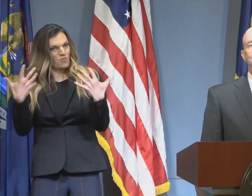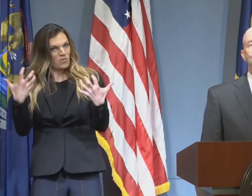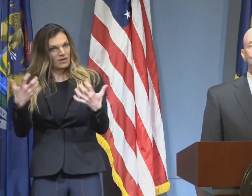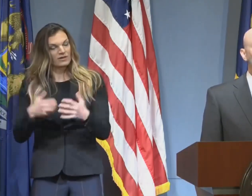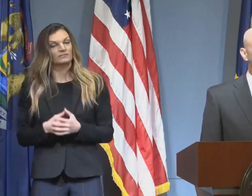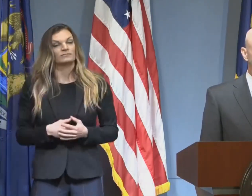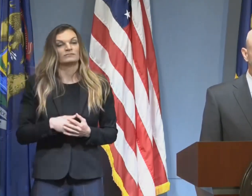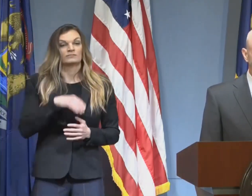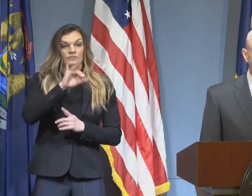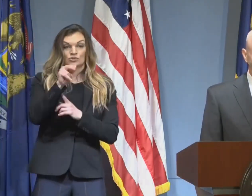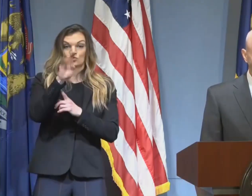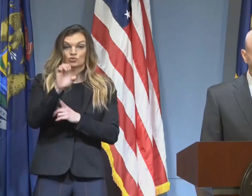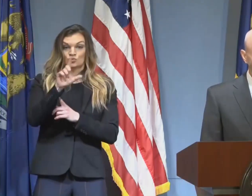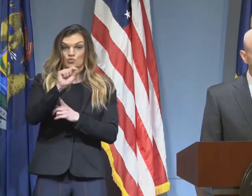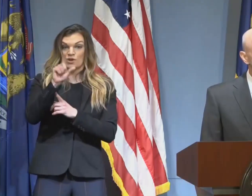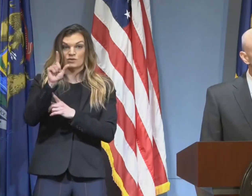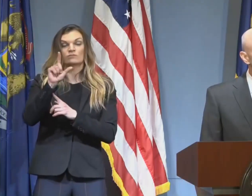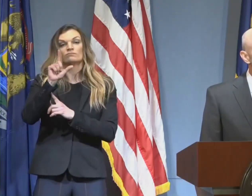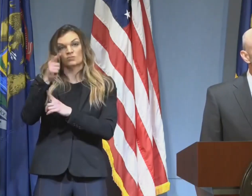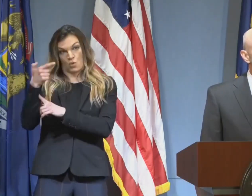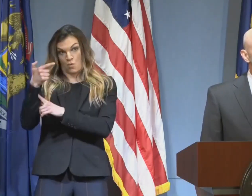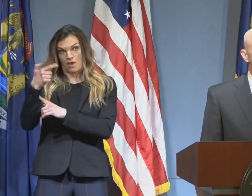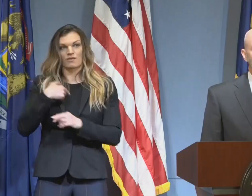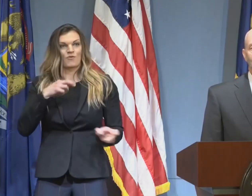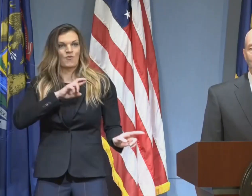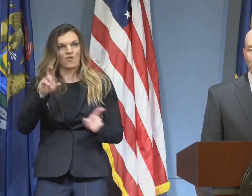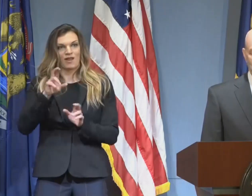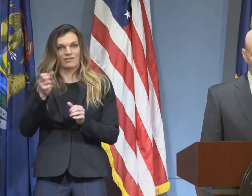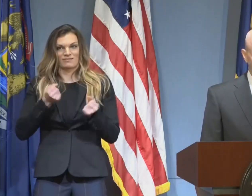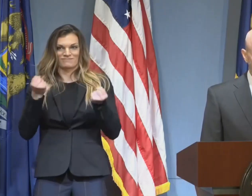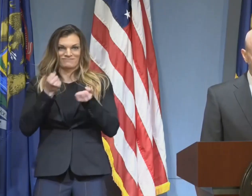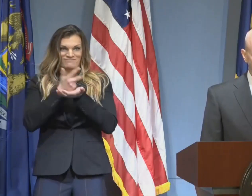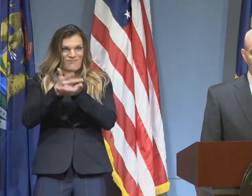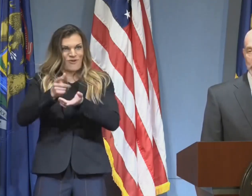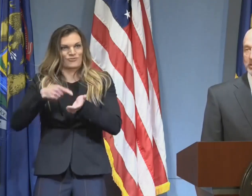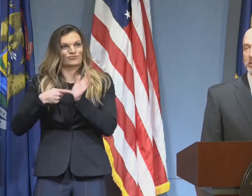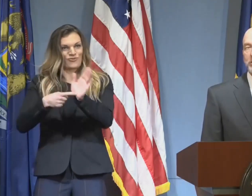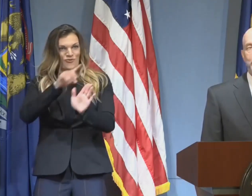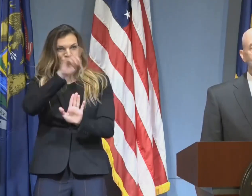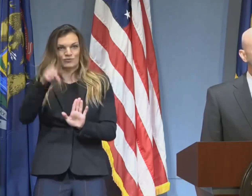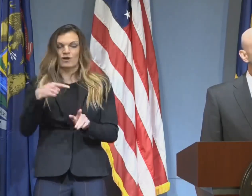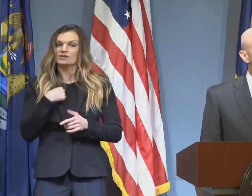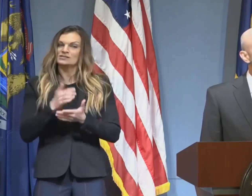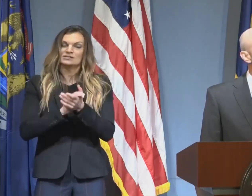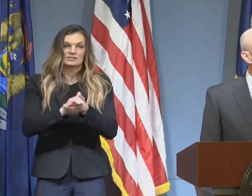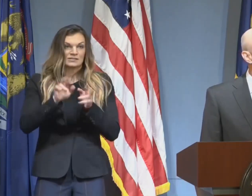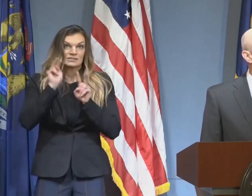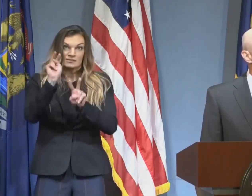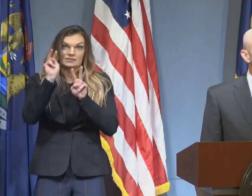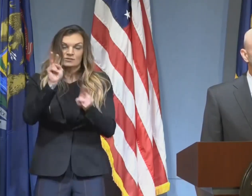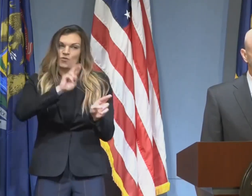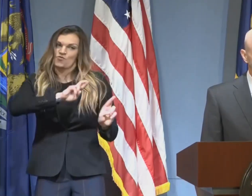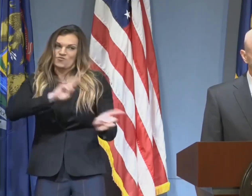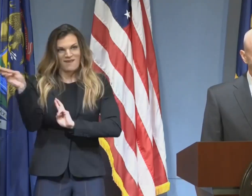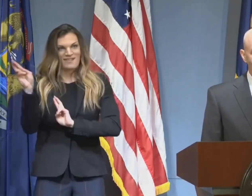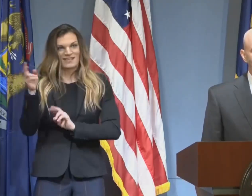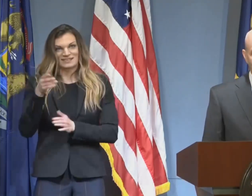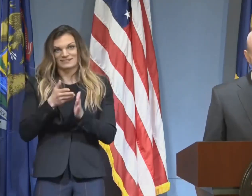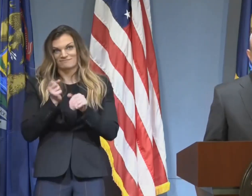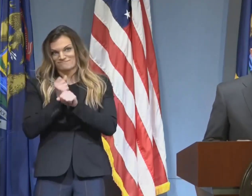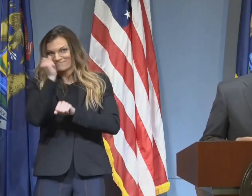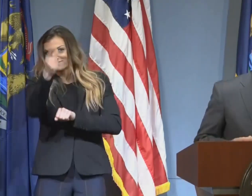Show in June of 2021. Believe me, our dealers and the residents of Michigan will all be ready.